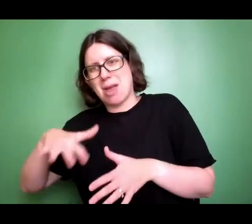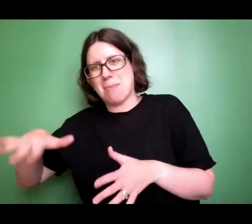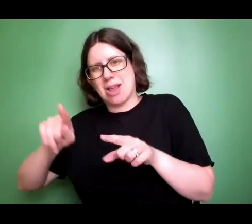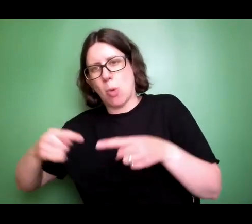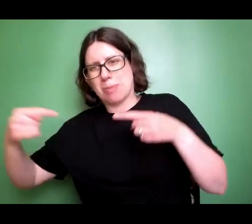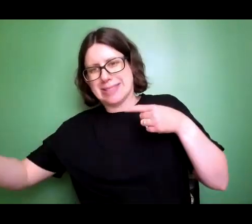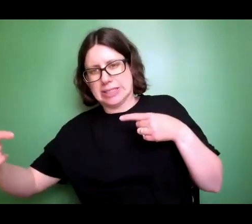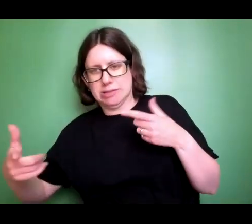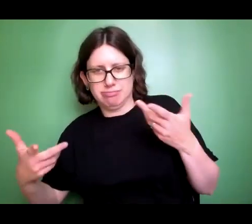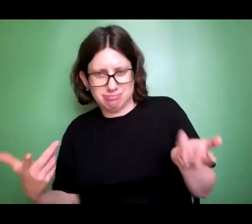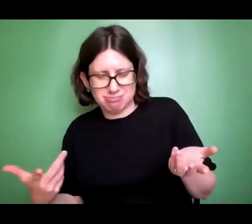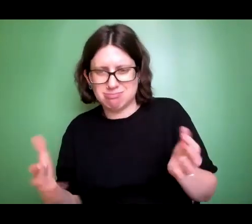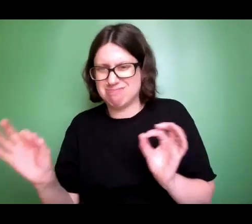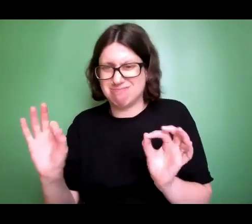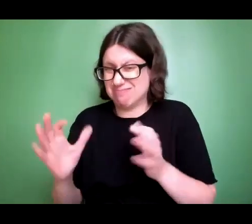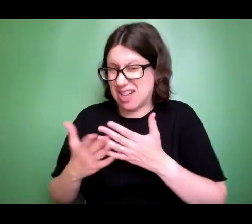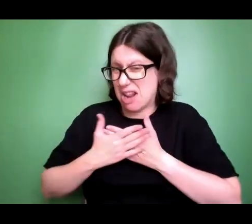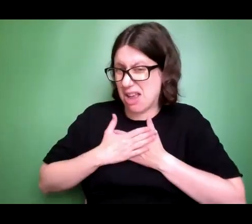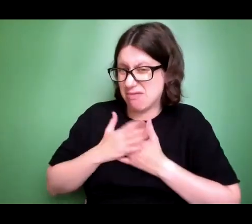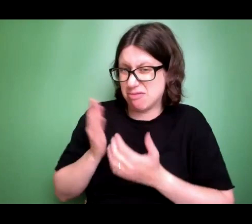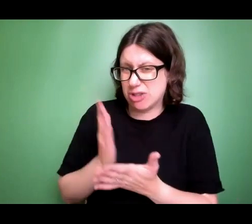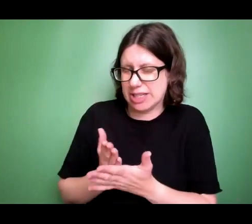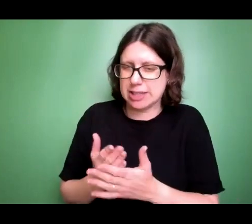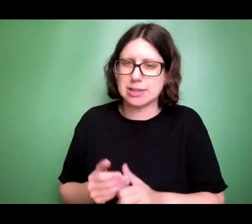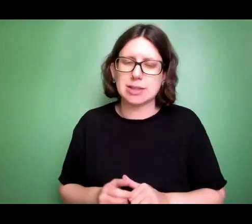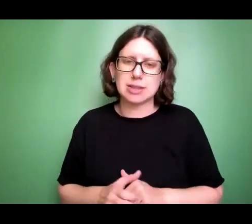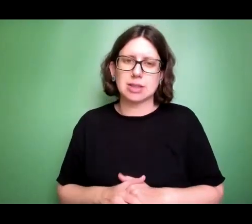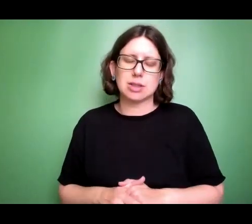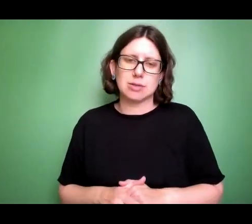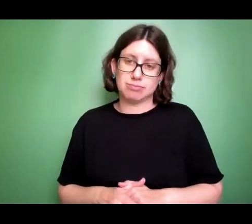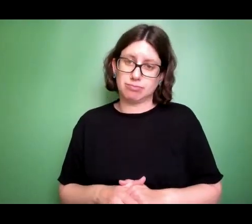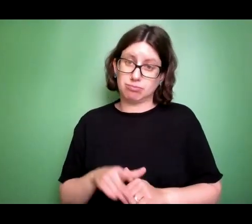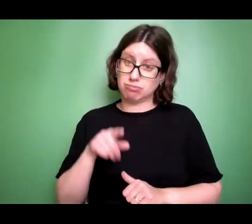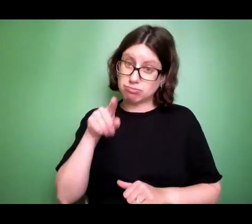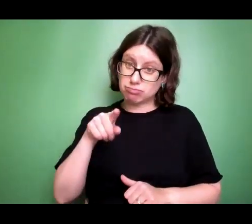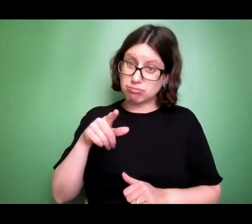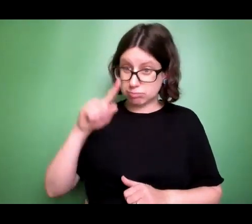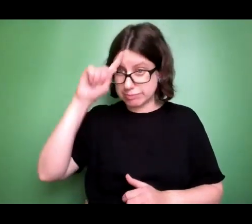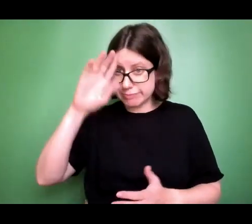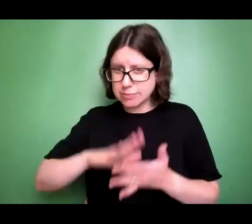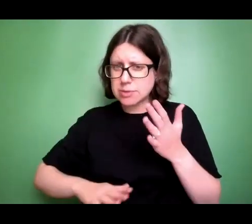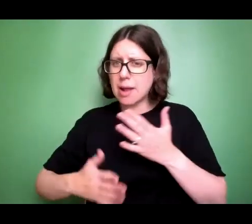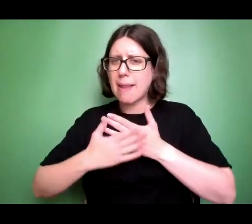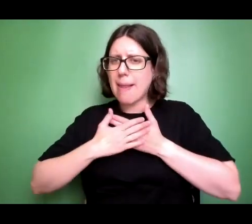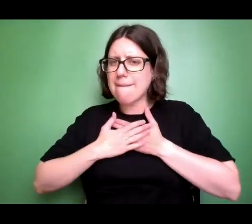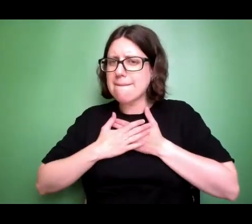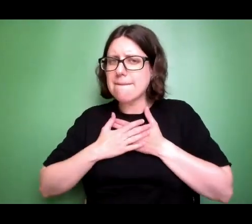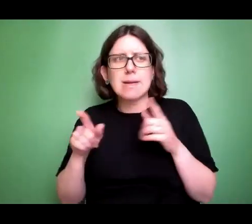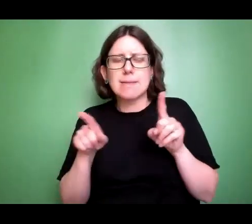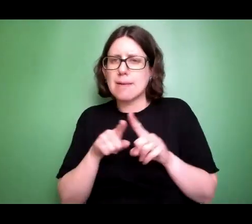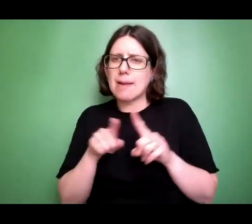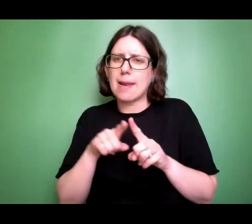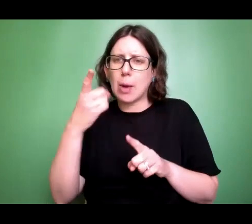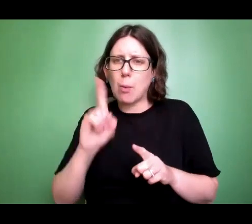But what's your experience of love been like? How have your past experiences shaped the way you view and